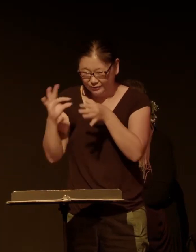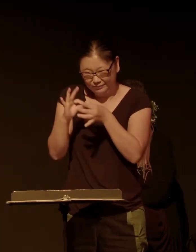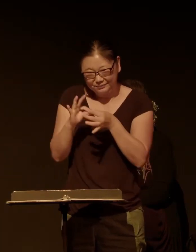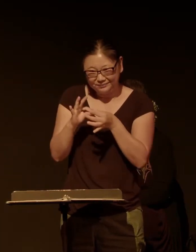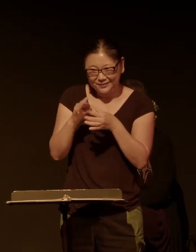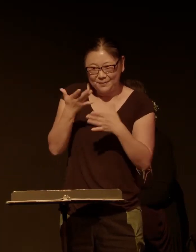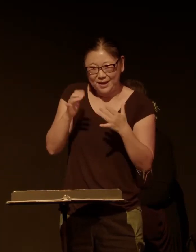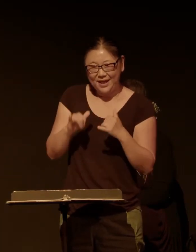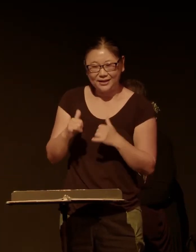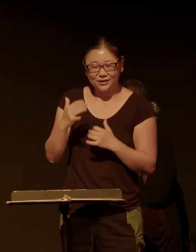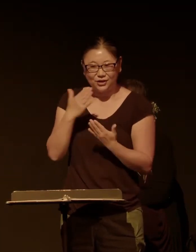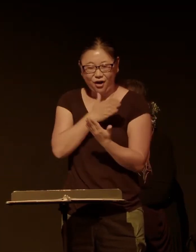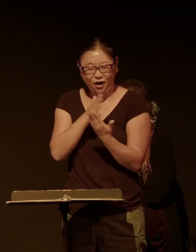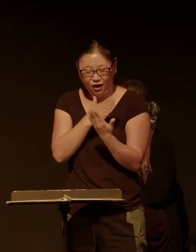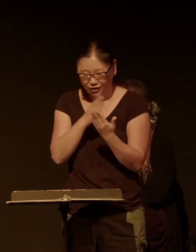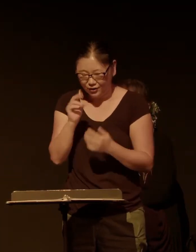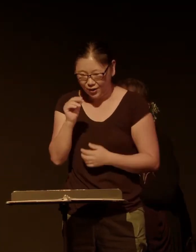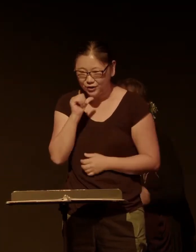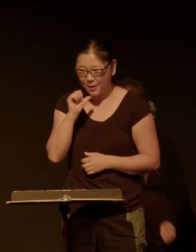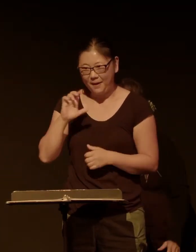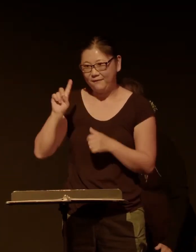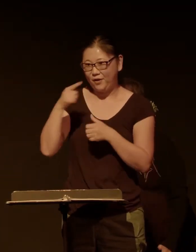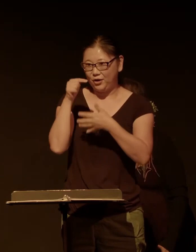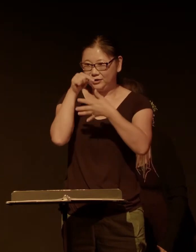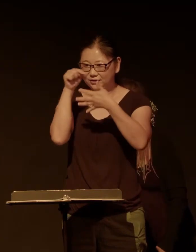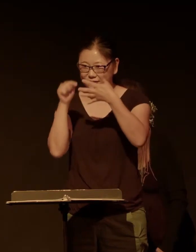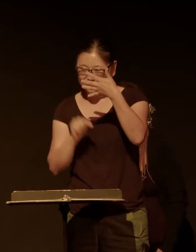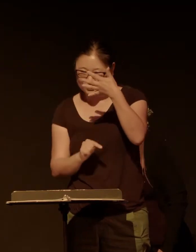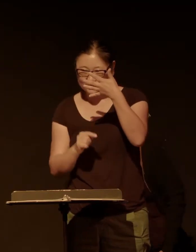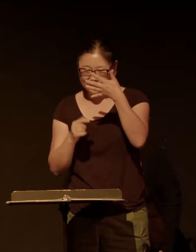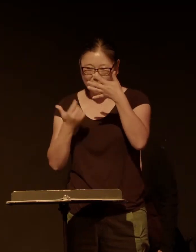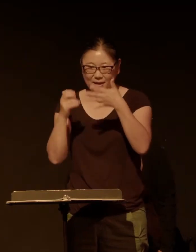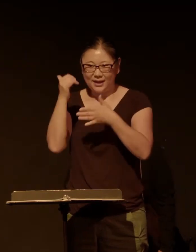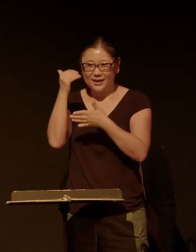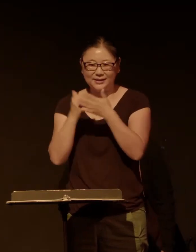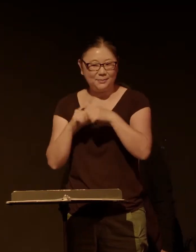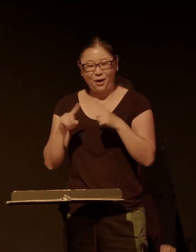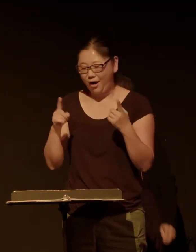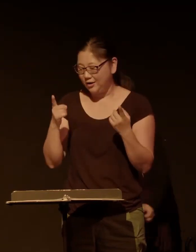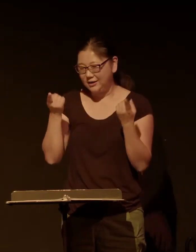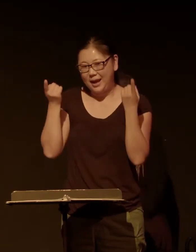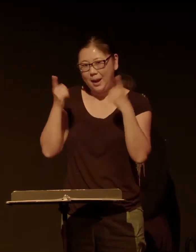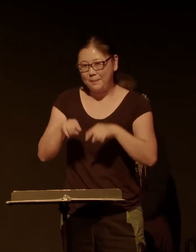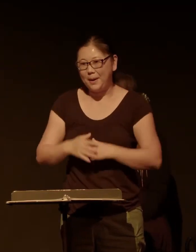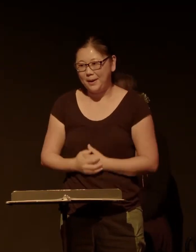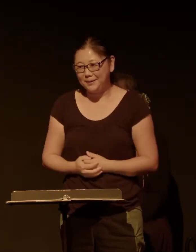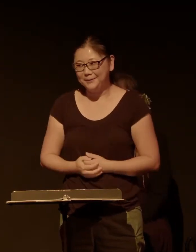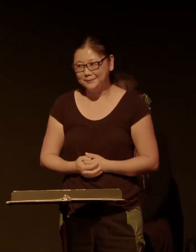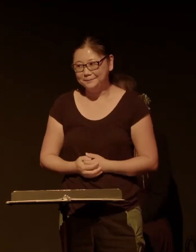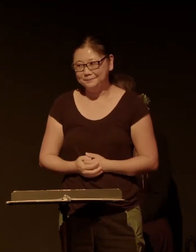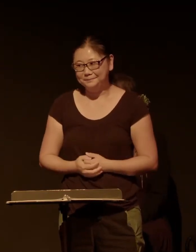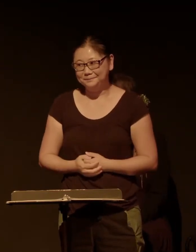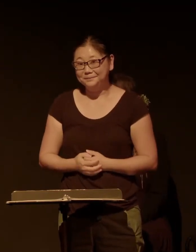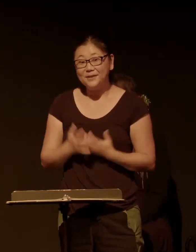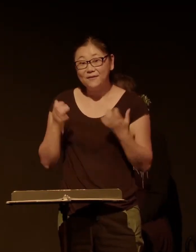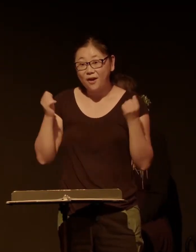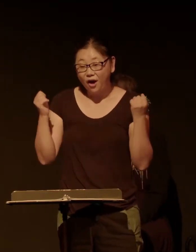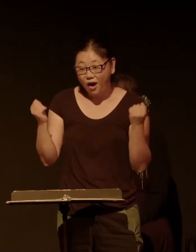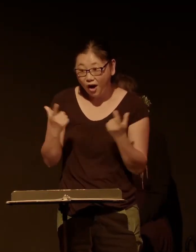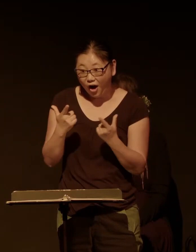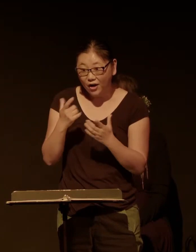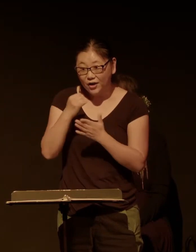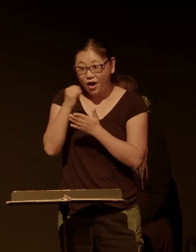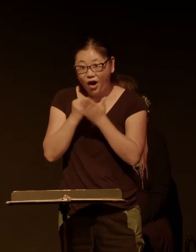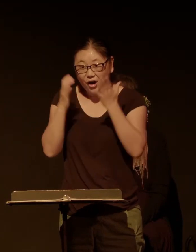that song. That's not the first song on my playlist. I don't know how it happened, it just started happening. And of all the artists